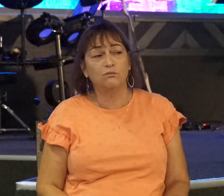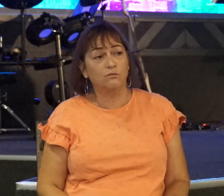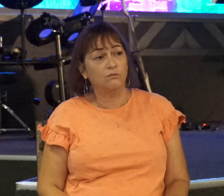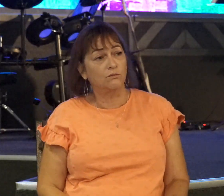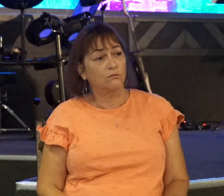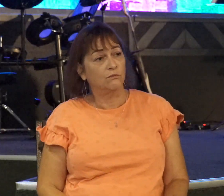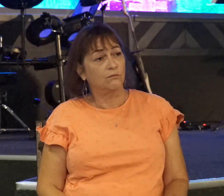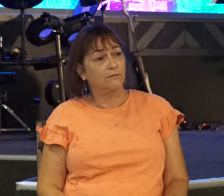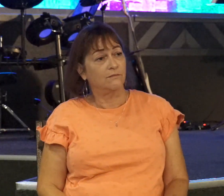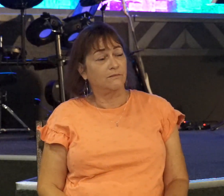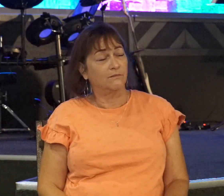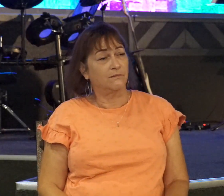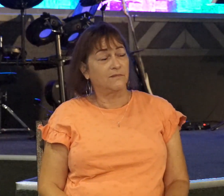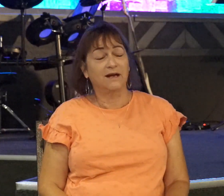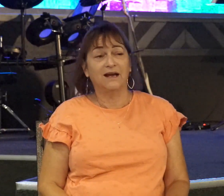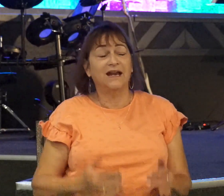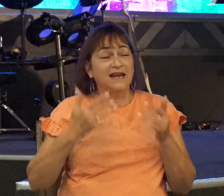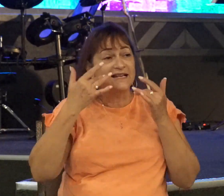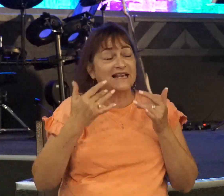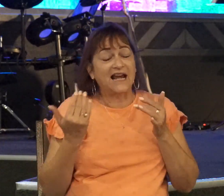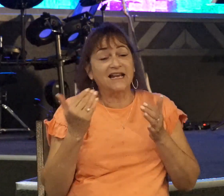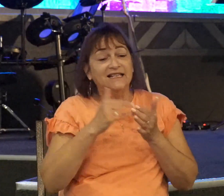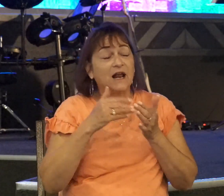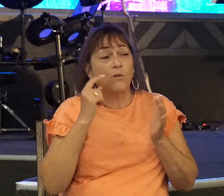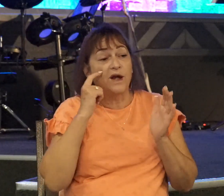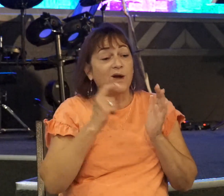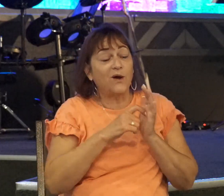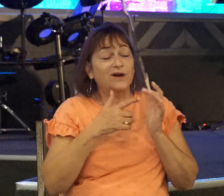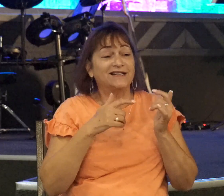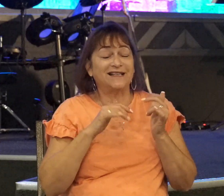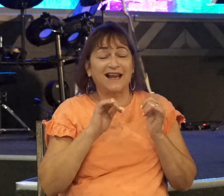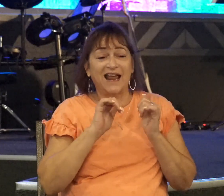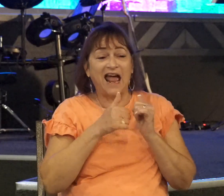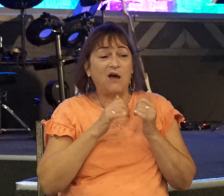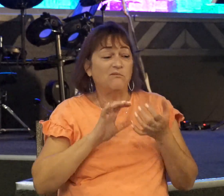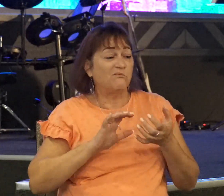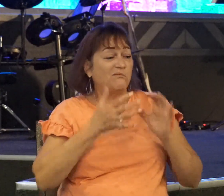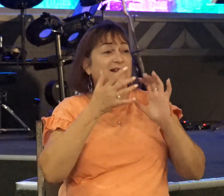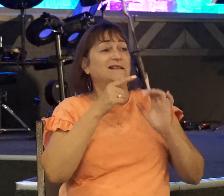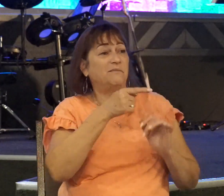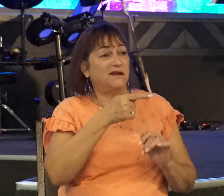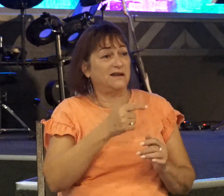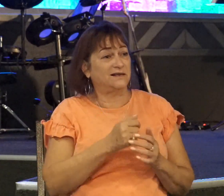And it's sad because, again, we notice how out of tune Saul is with God.